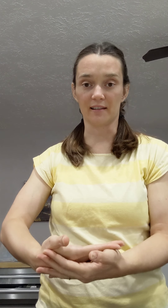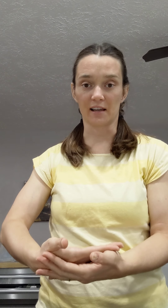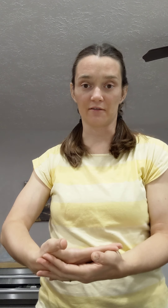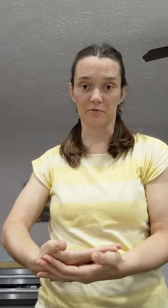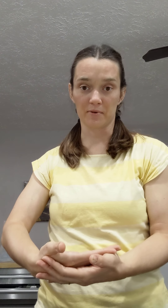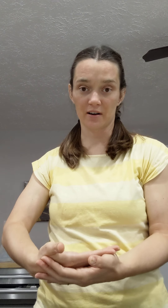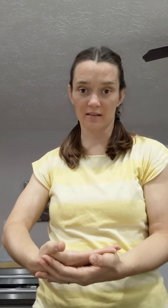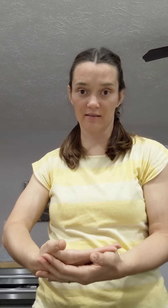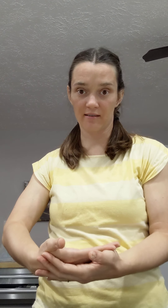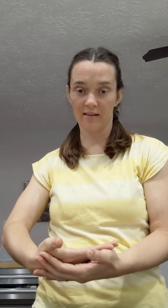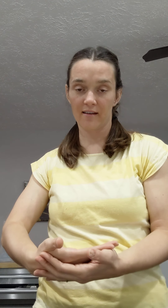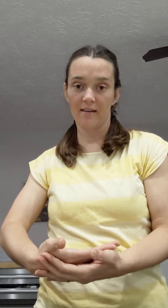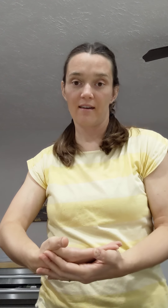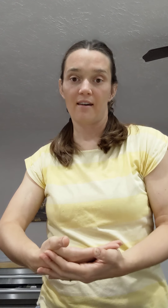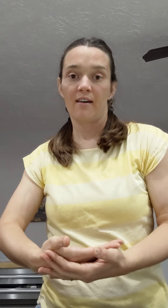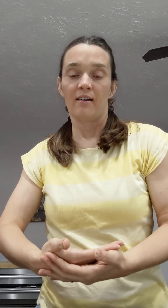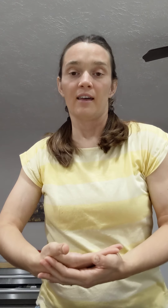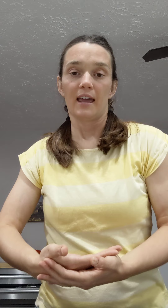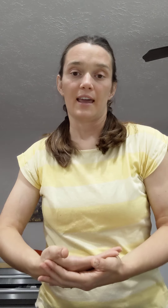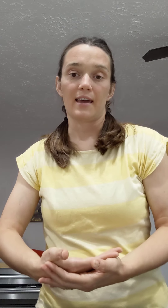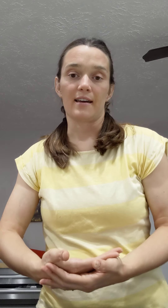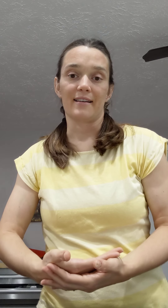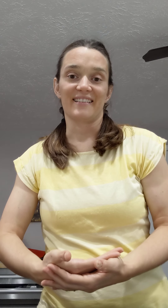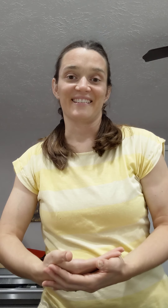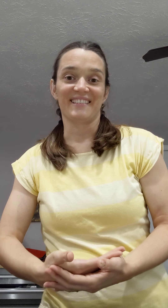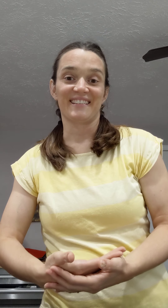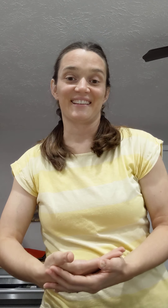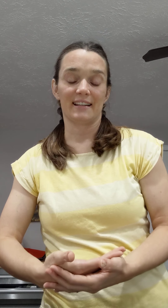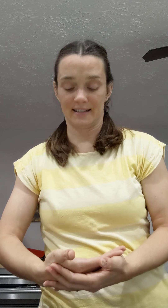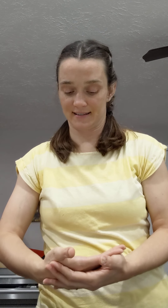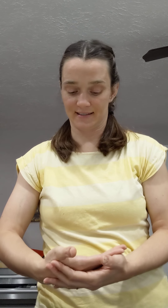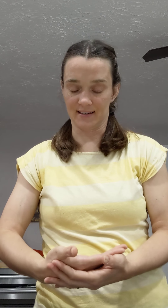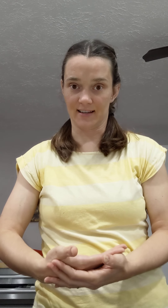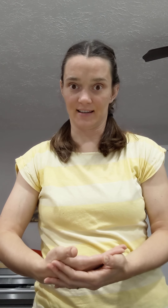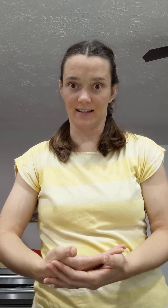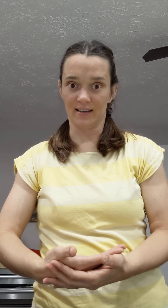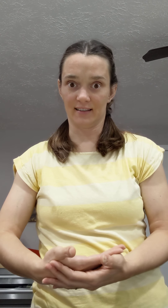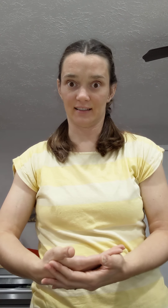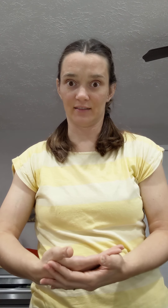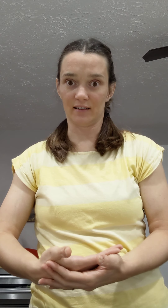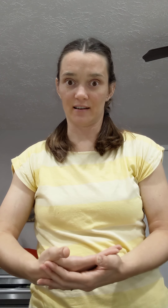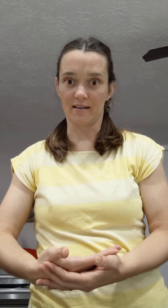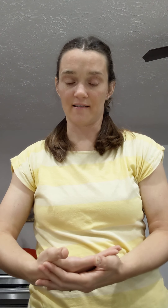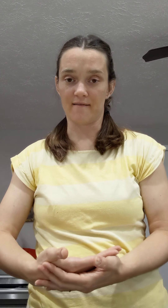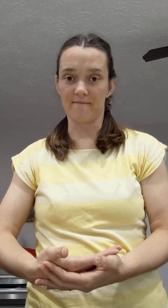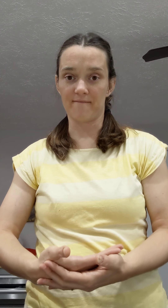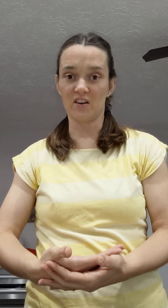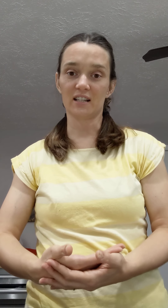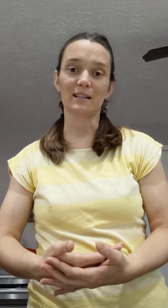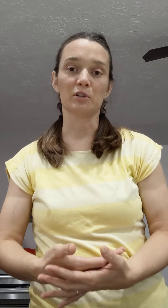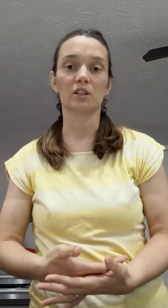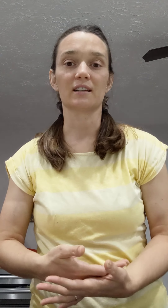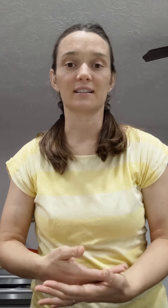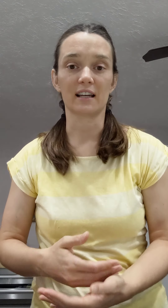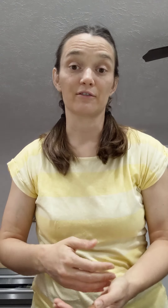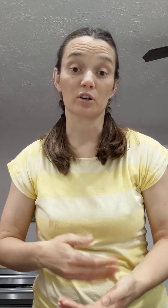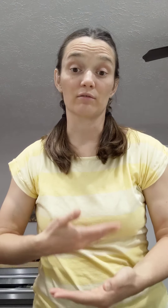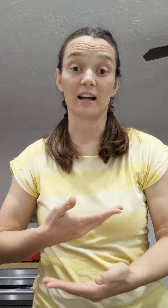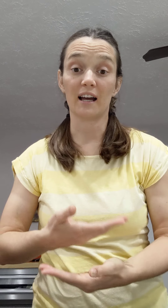sign for birth. And it's very similar to the sign for arrive.